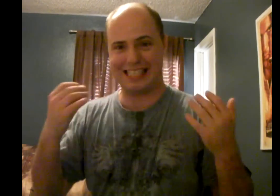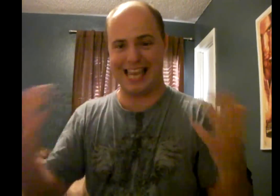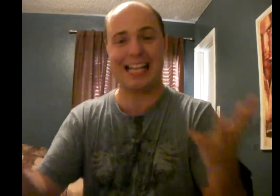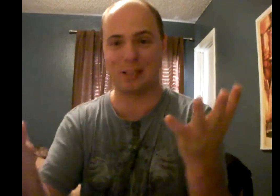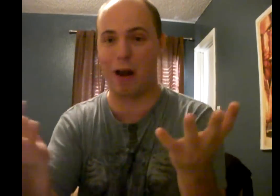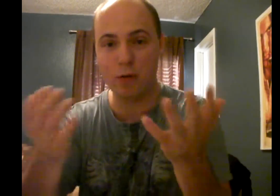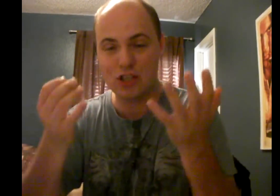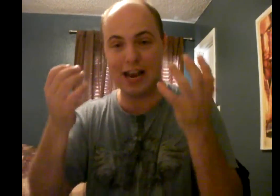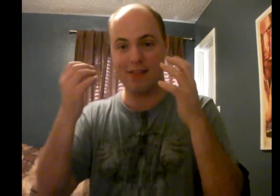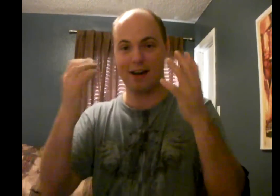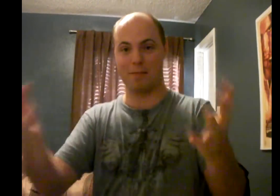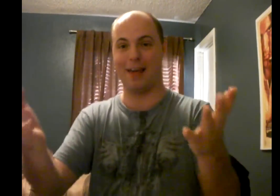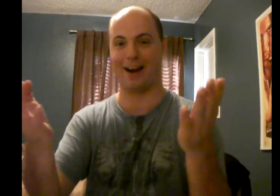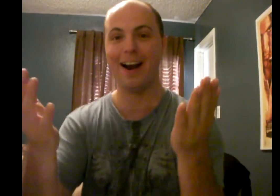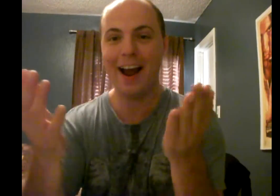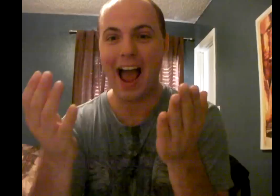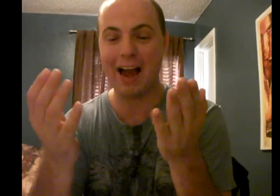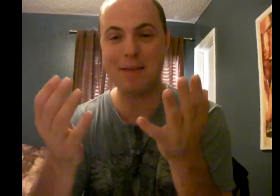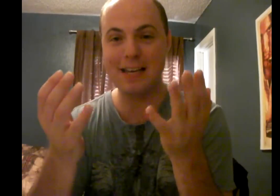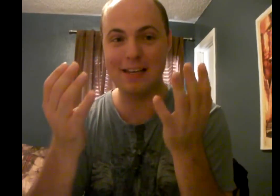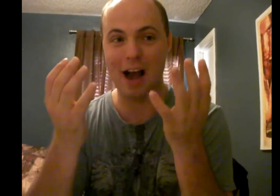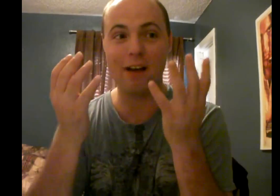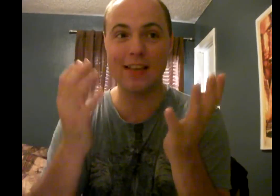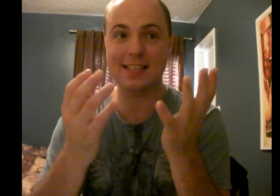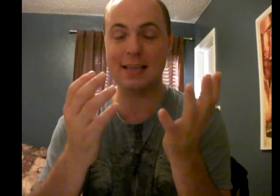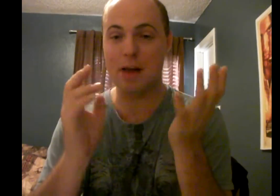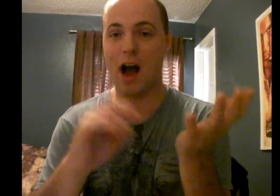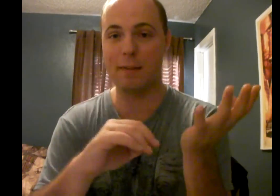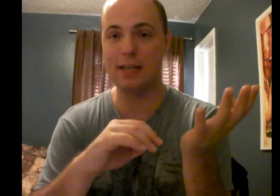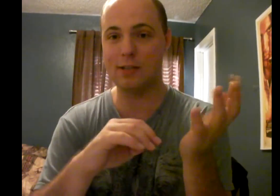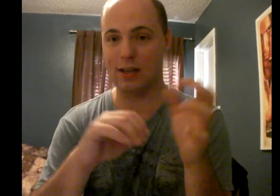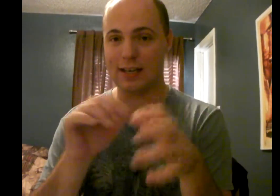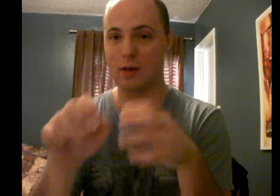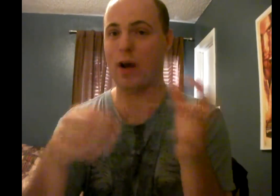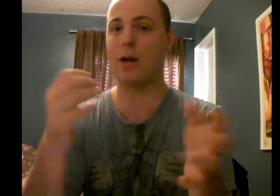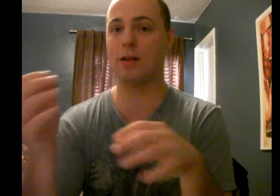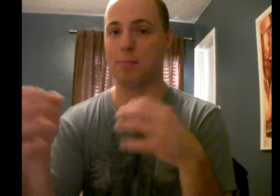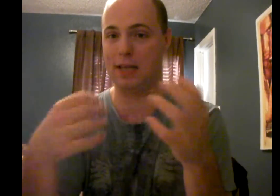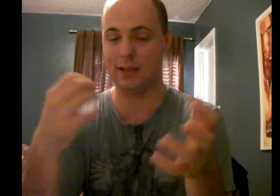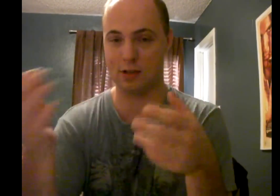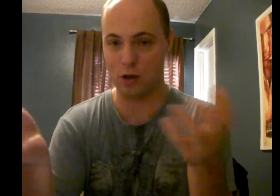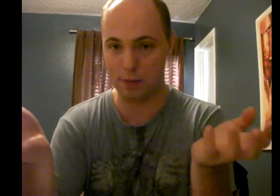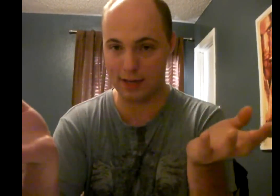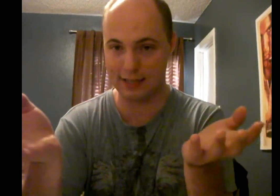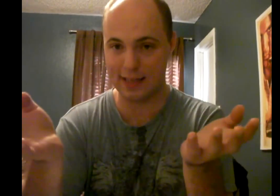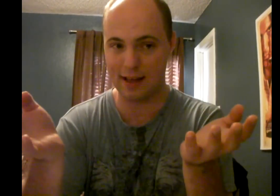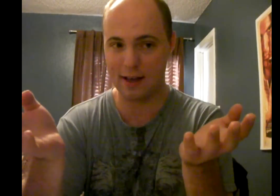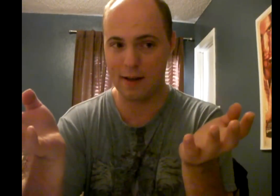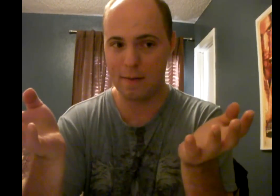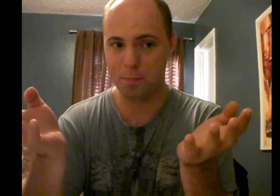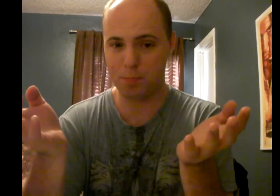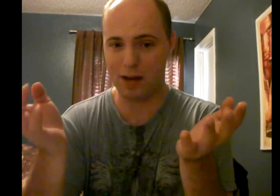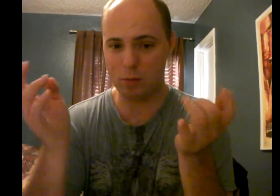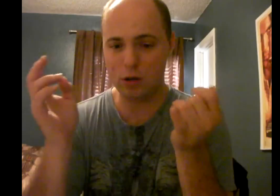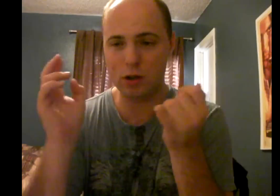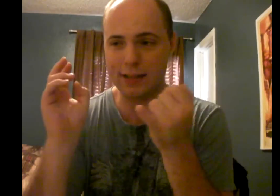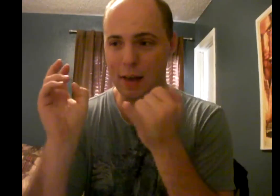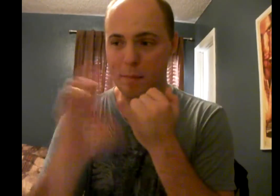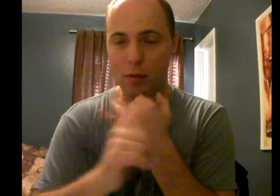make sense? Why would she have that up there? I mean, obviously, comedies, you can get away with being stupid like that. But when you look at